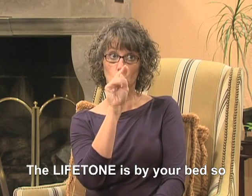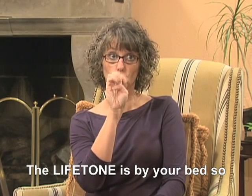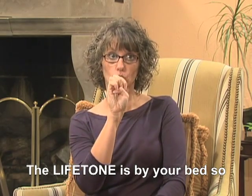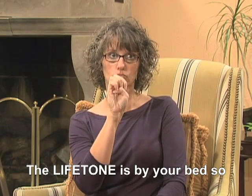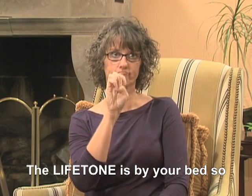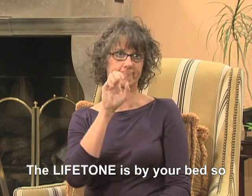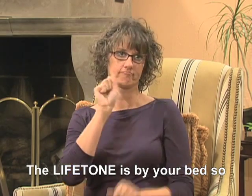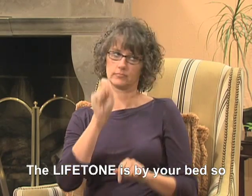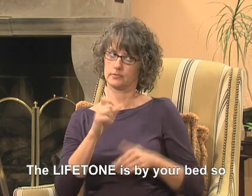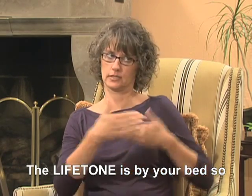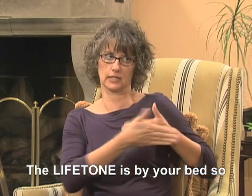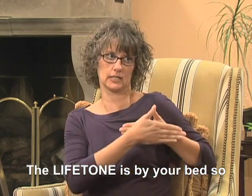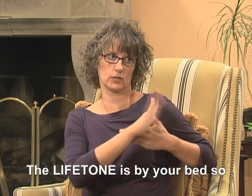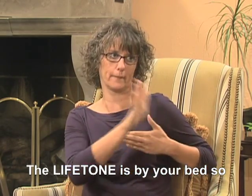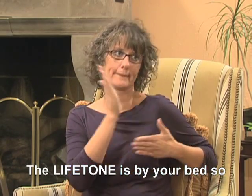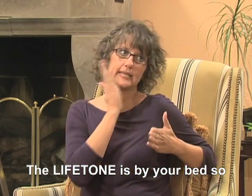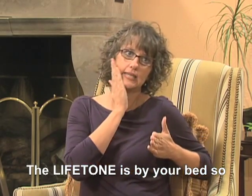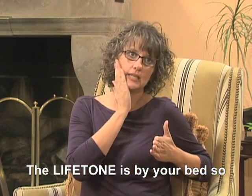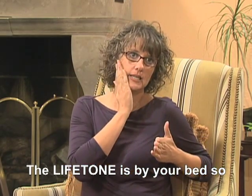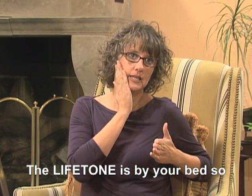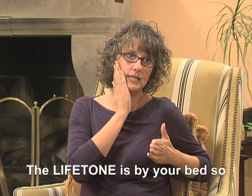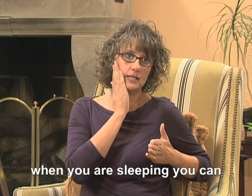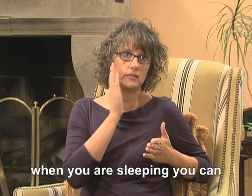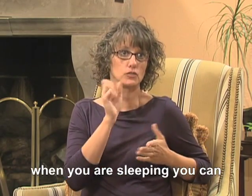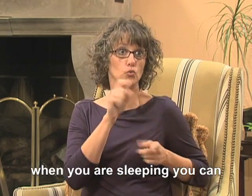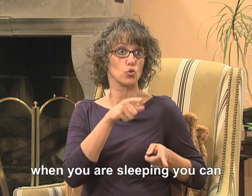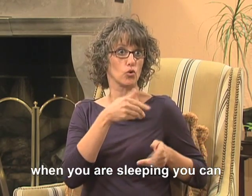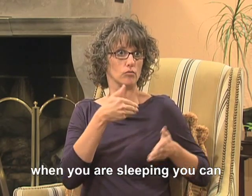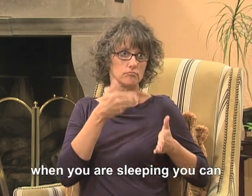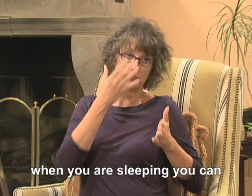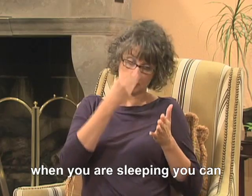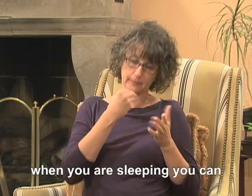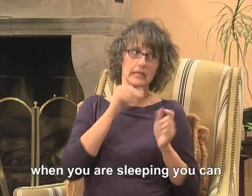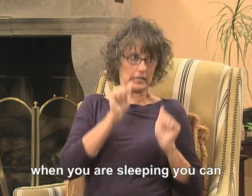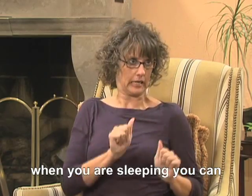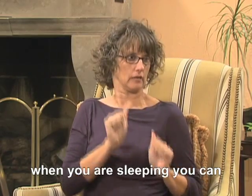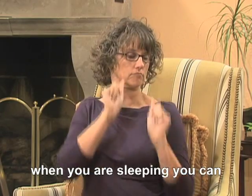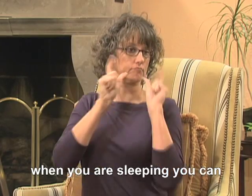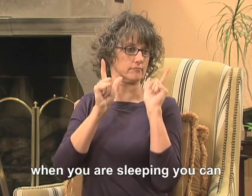is by your bed so when you are sleeping, you can wake up.